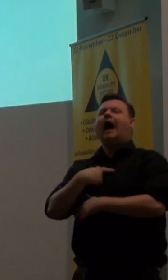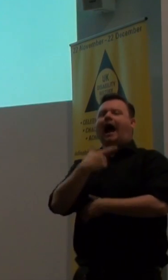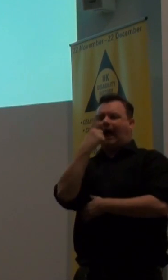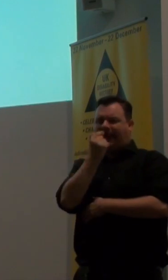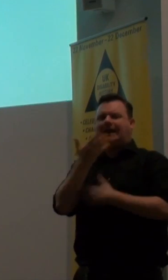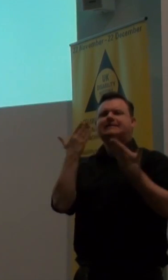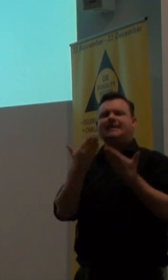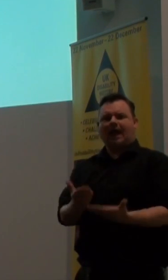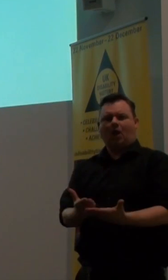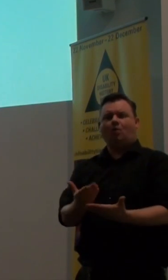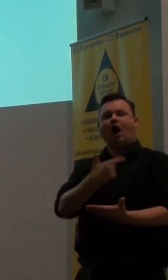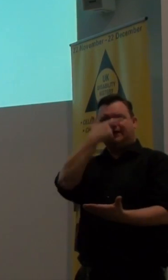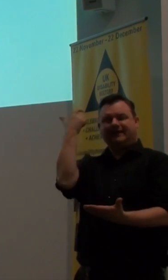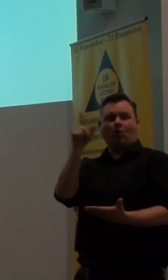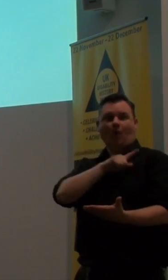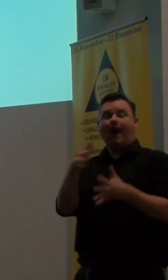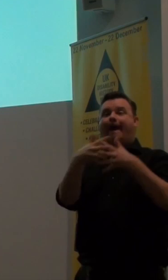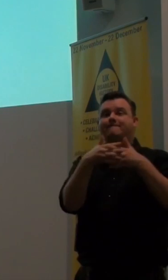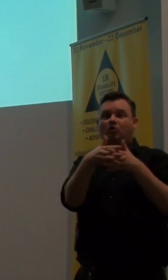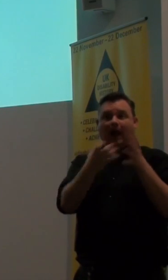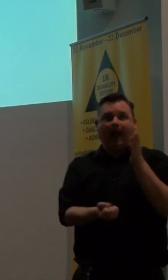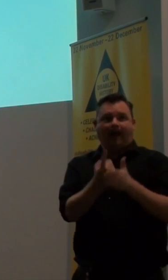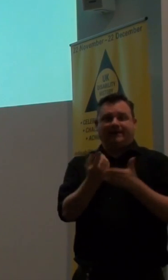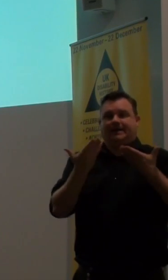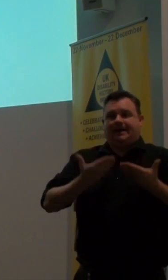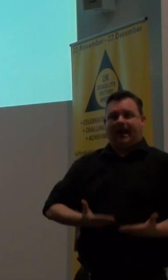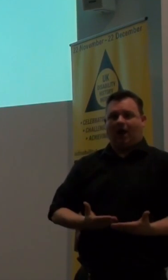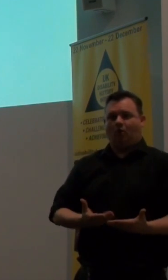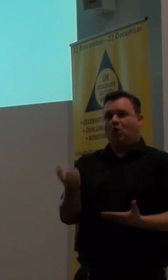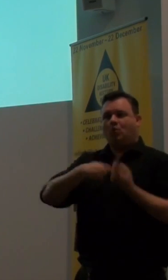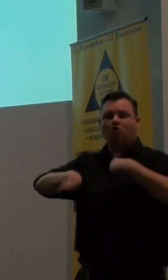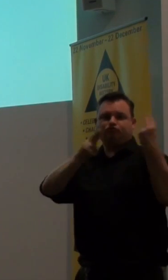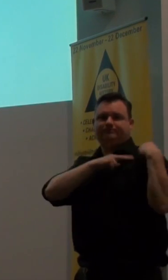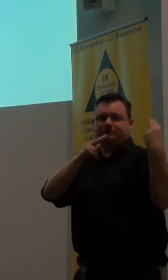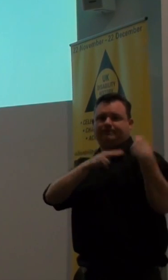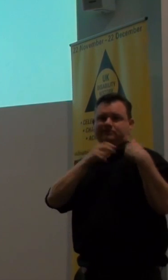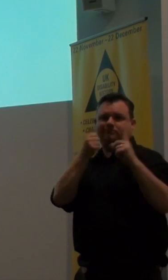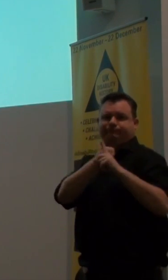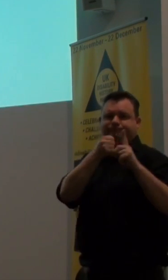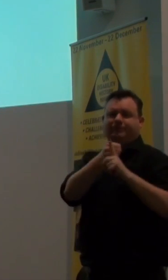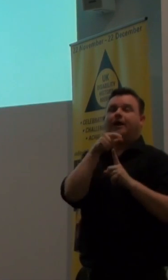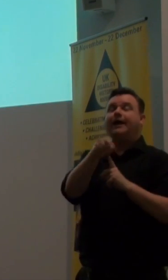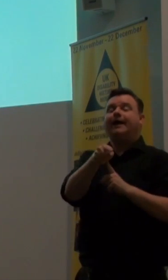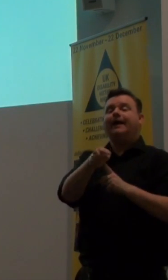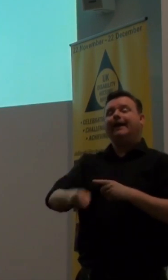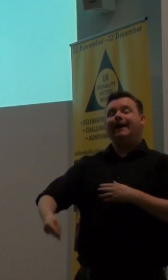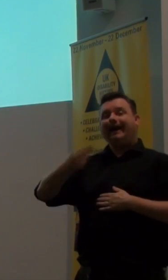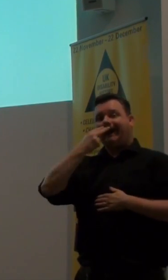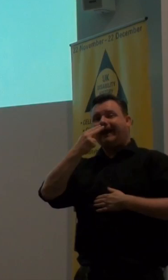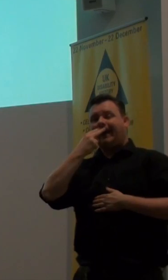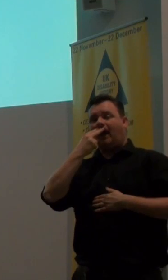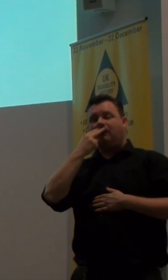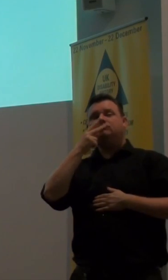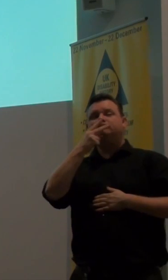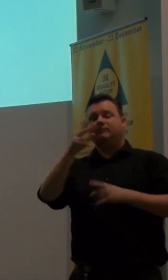it in Europe. It is happening. And we all have a responsibility to do something about it. Remember, Hitler was elected by the German people.